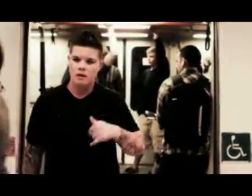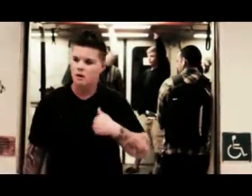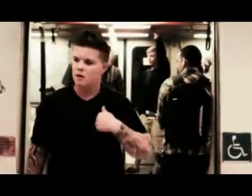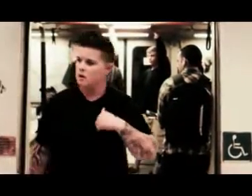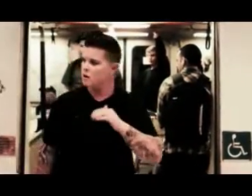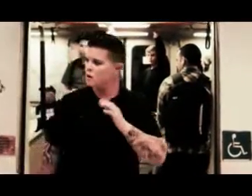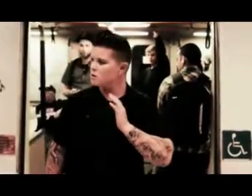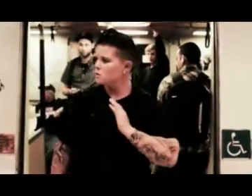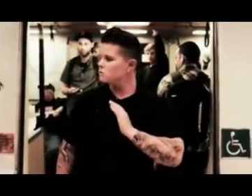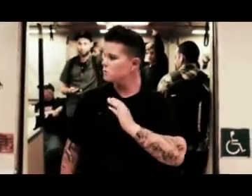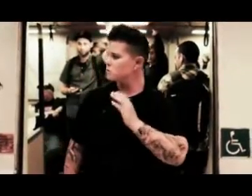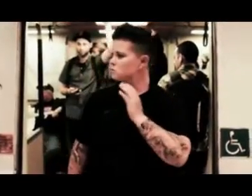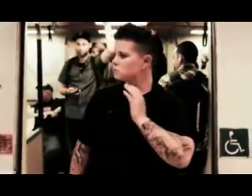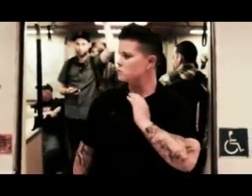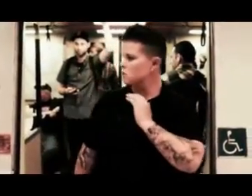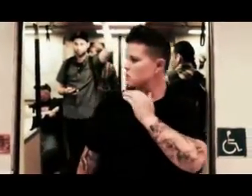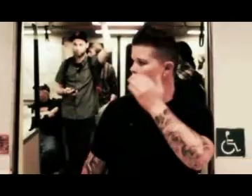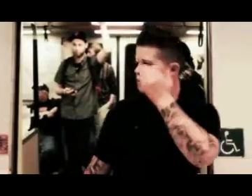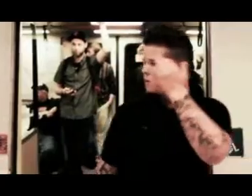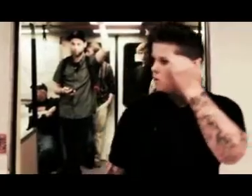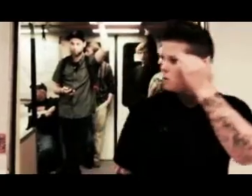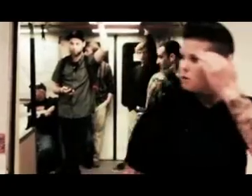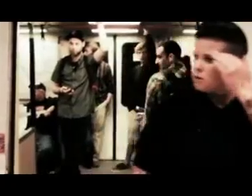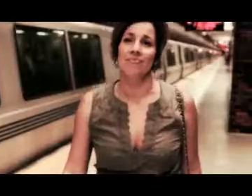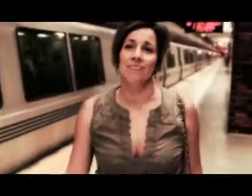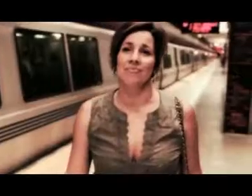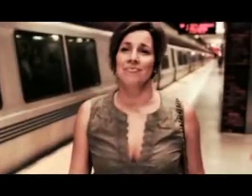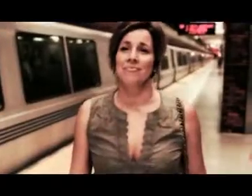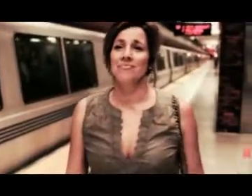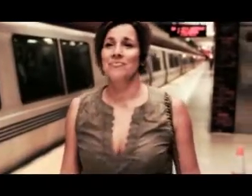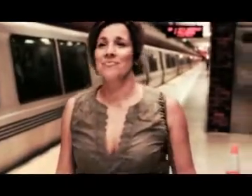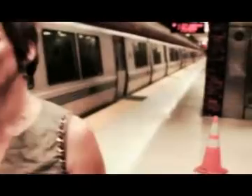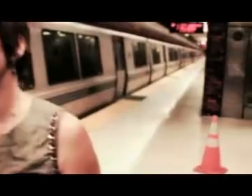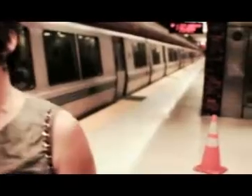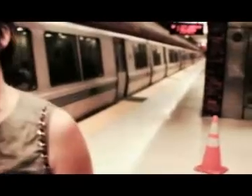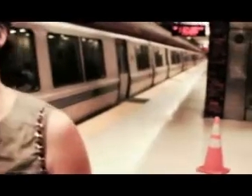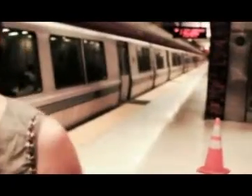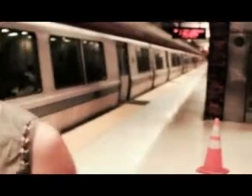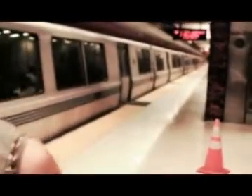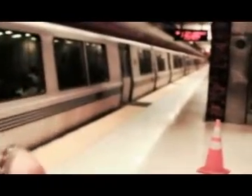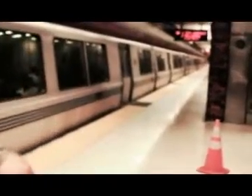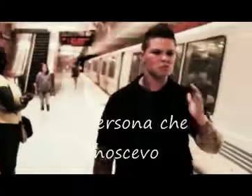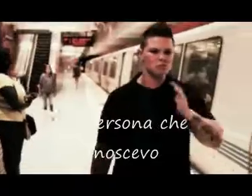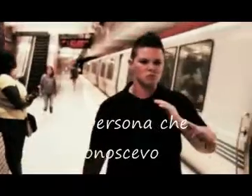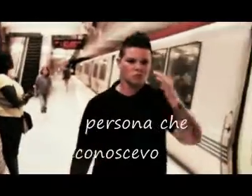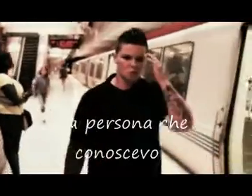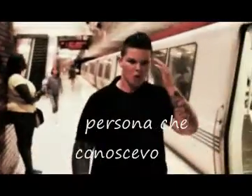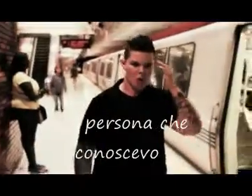know That I used to know That I used to